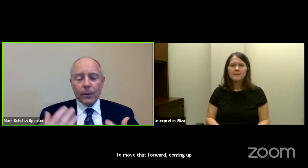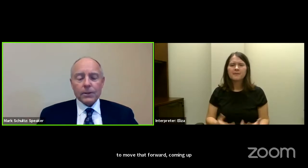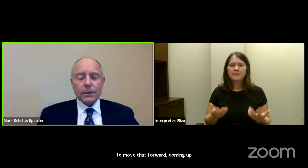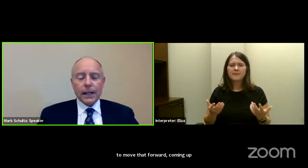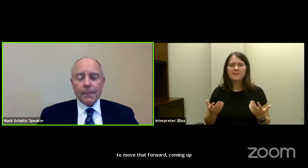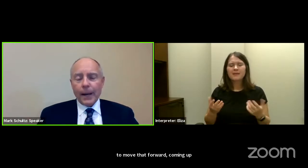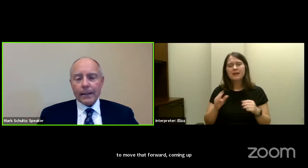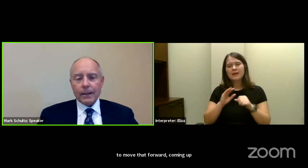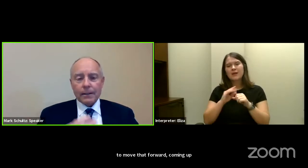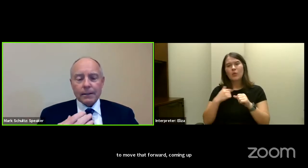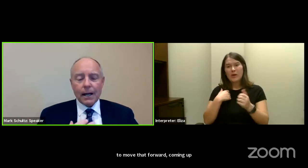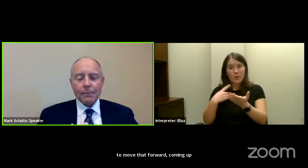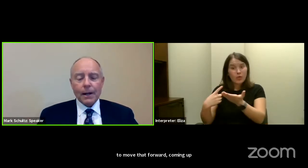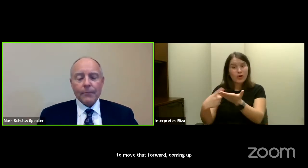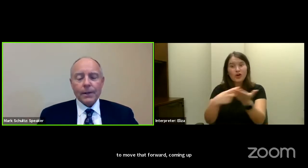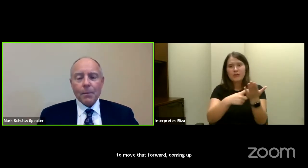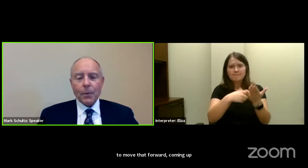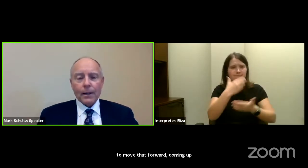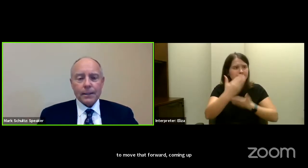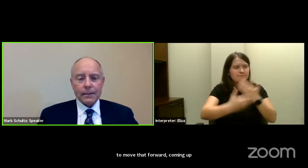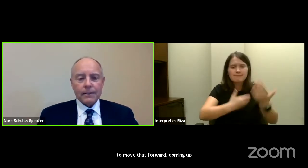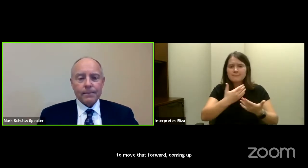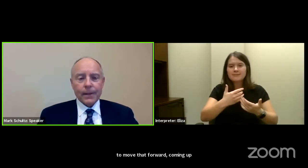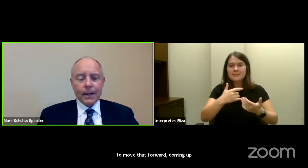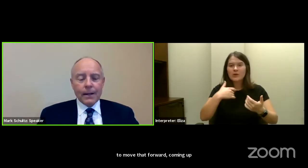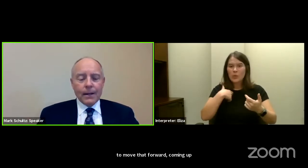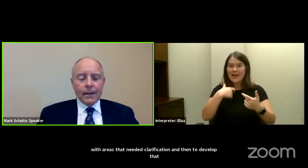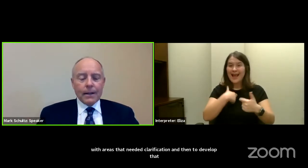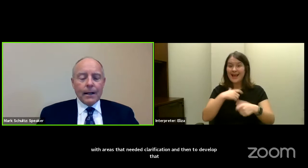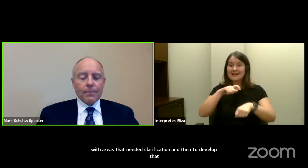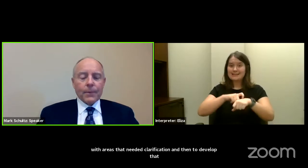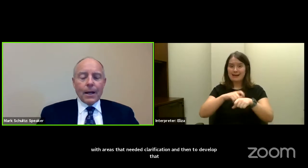COVID unfortunately impacted on the timeline for that process.